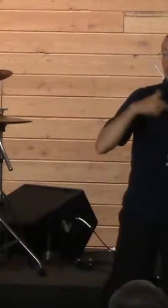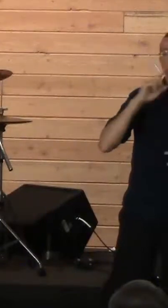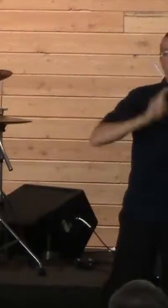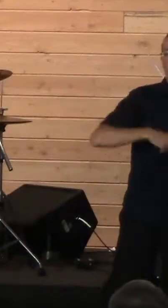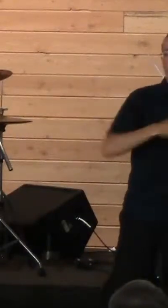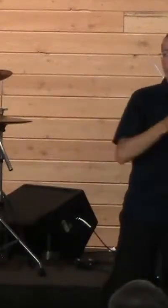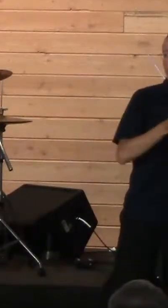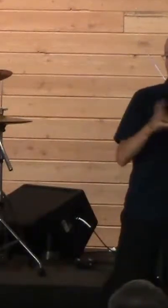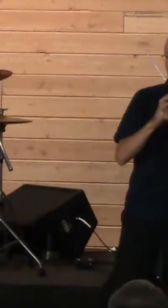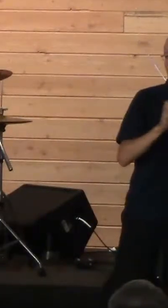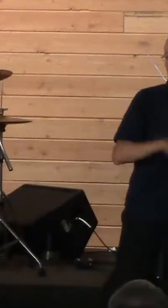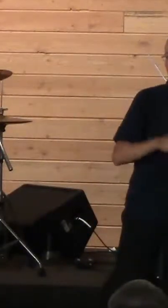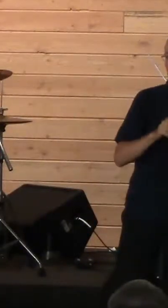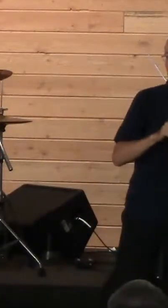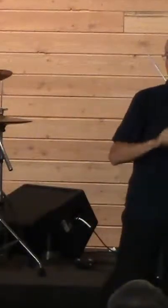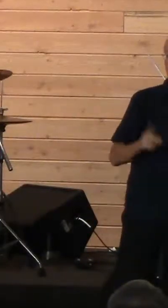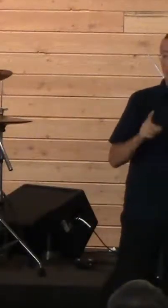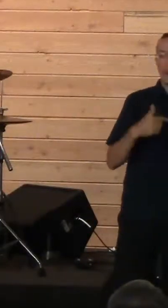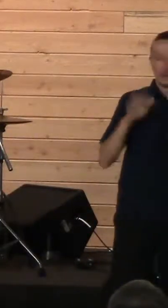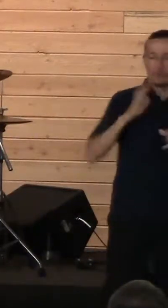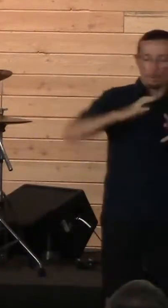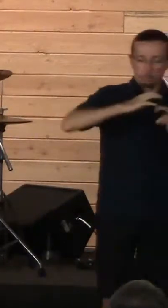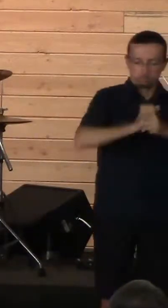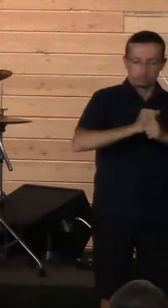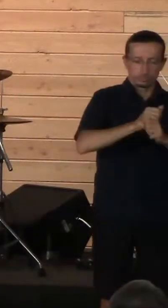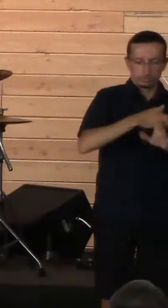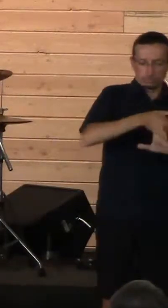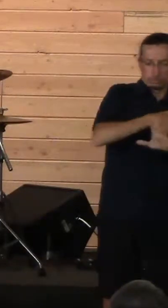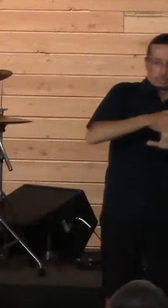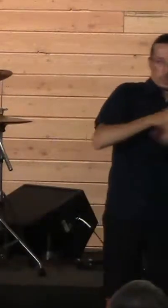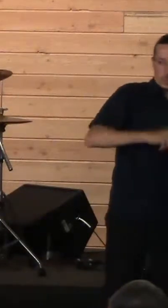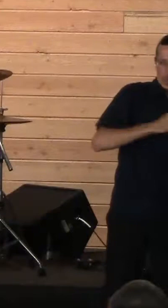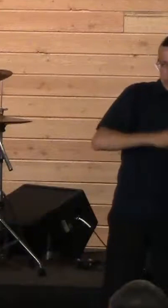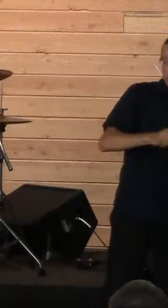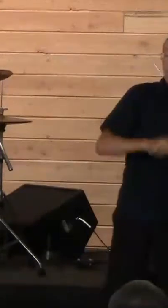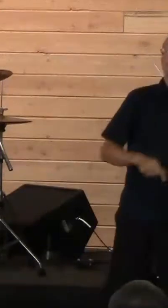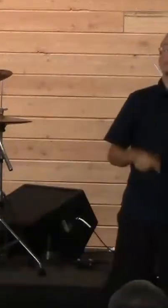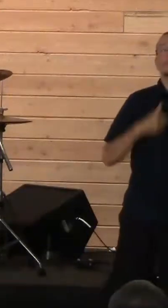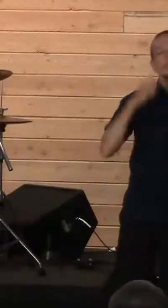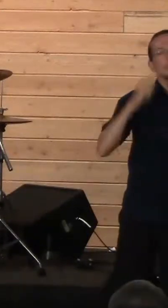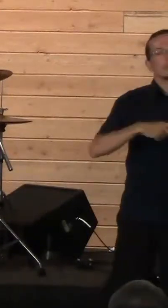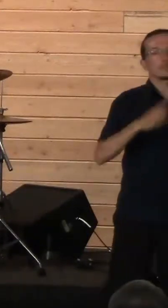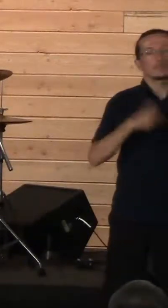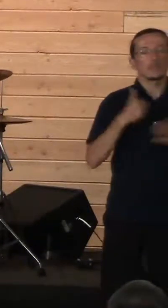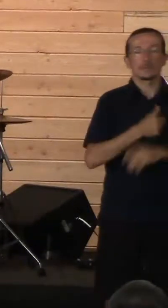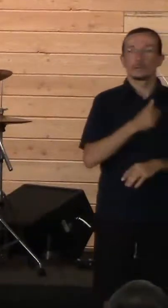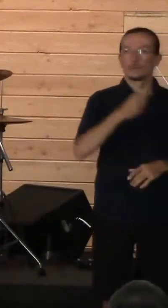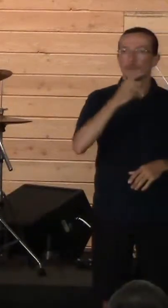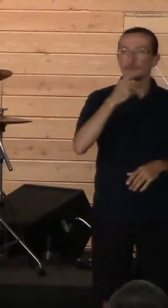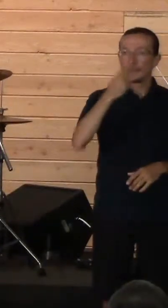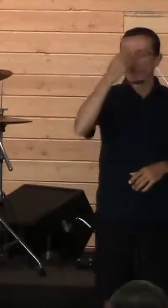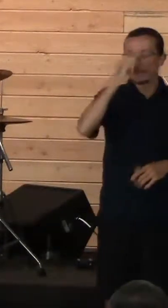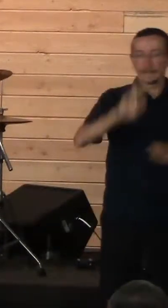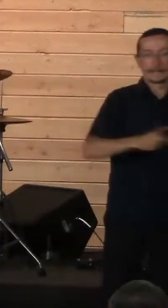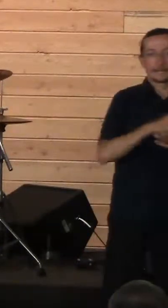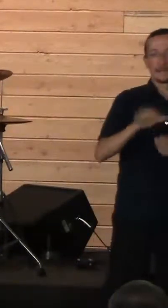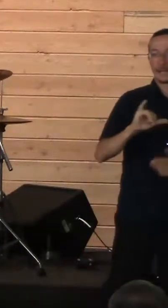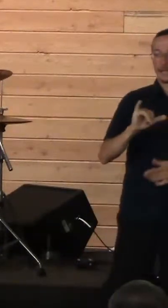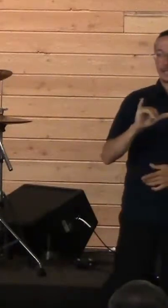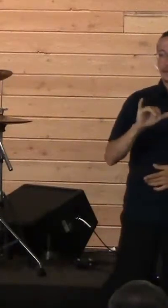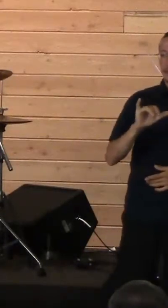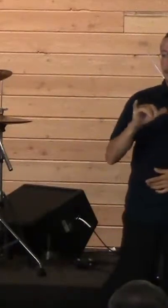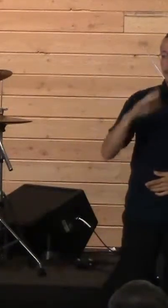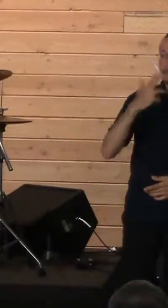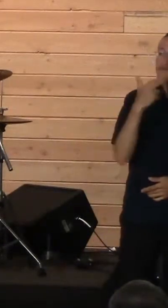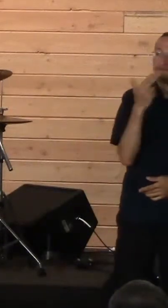me recap a little bit. So we saw, I think sometimes we only see David as like that little shepherd boy in the